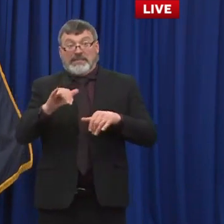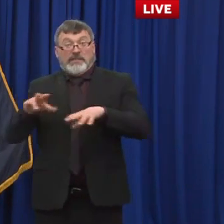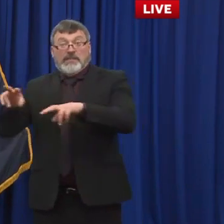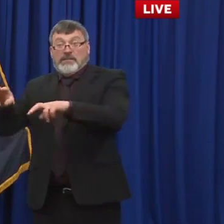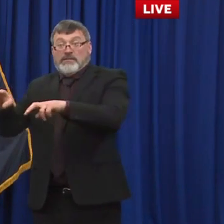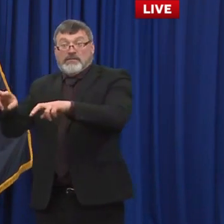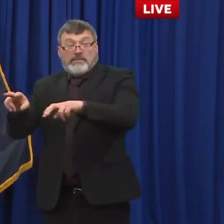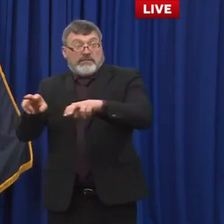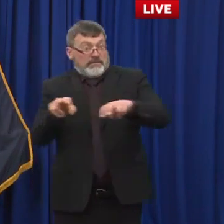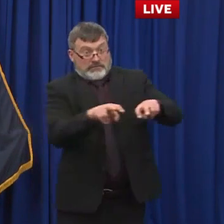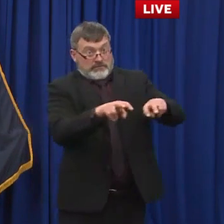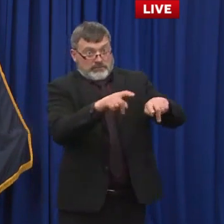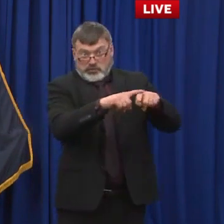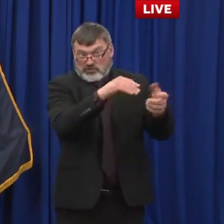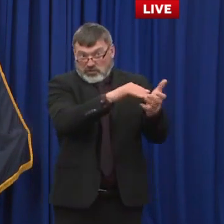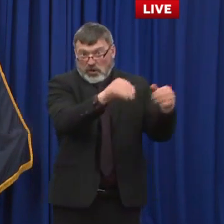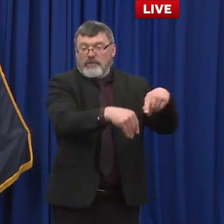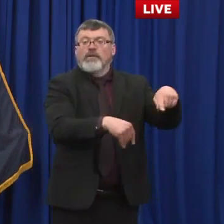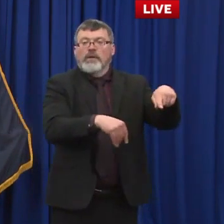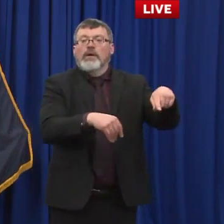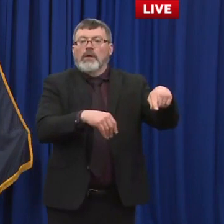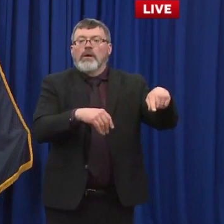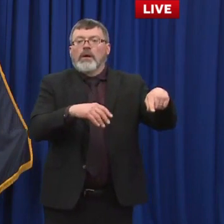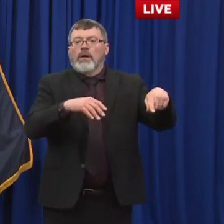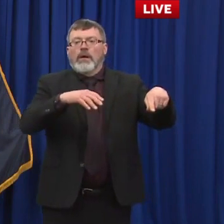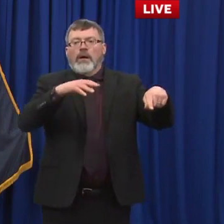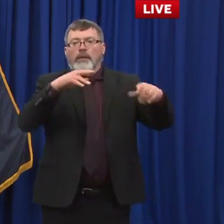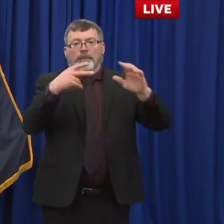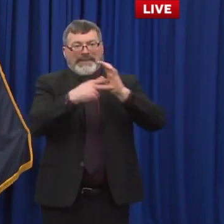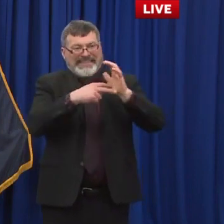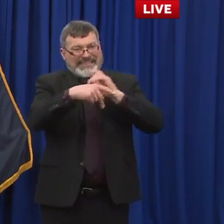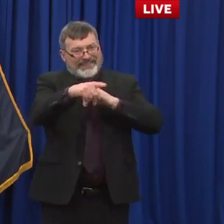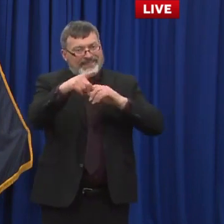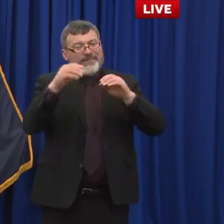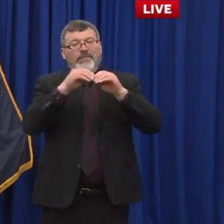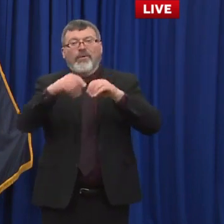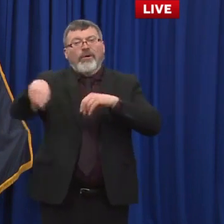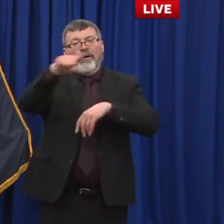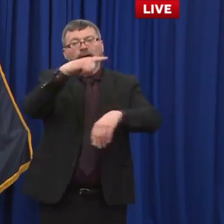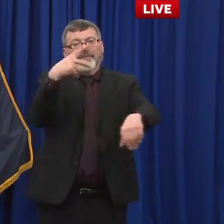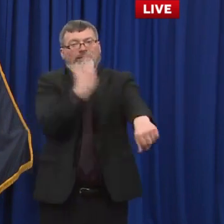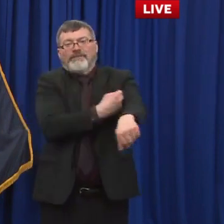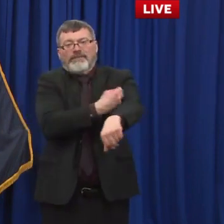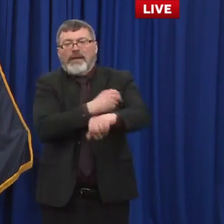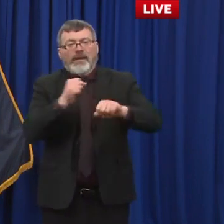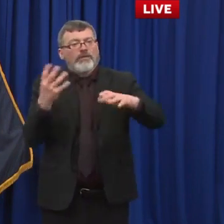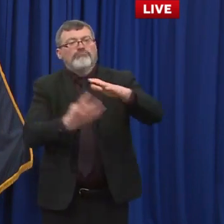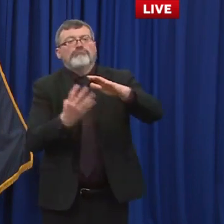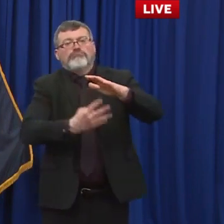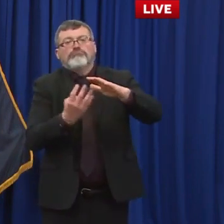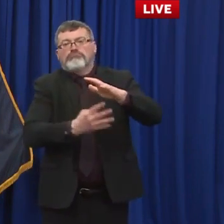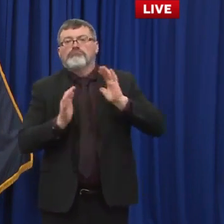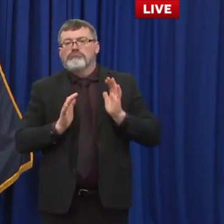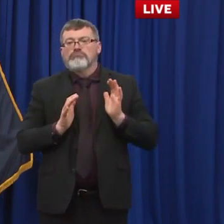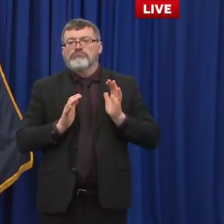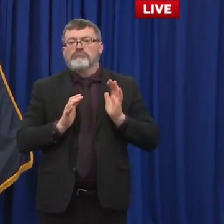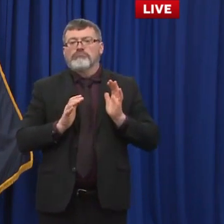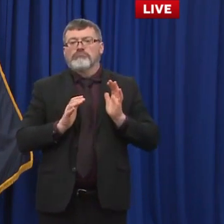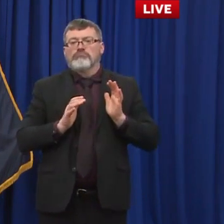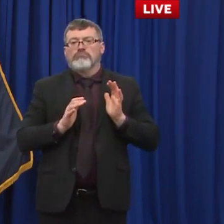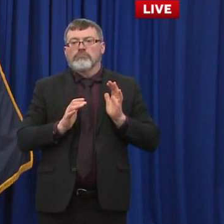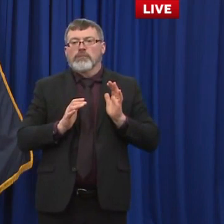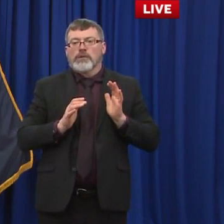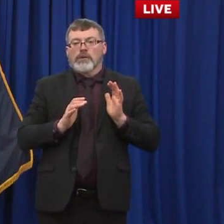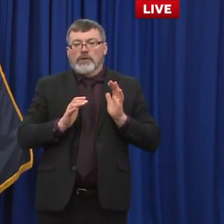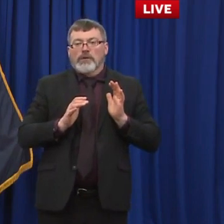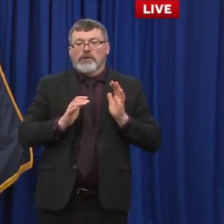folks are going to keep trickling in and getting the vaccine for the first time all through the summer, potentially, but obviously not at the high rate we're seeing right now, which allows us to make